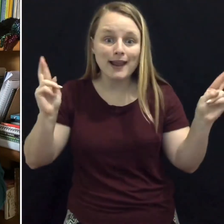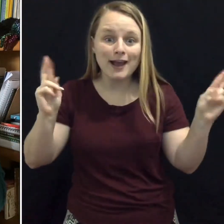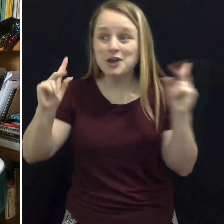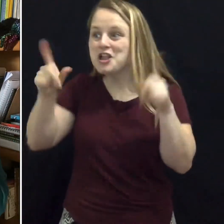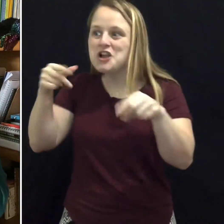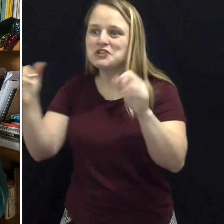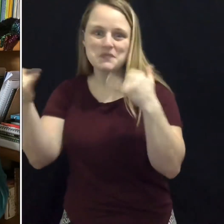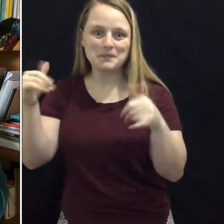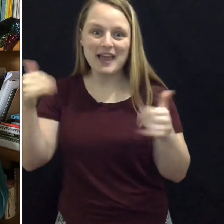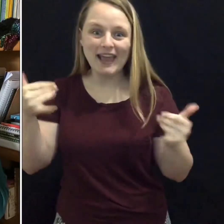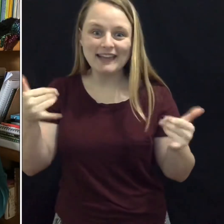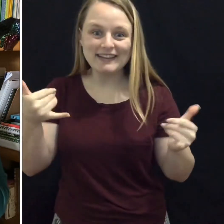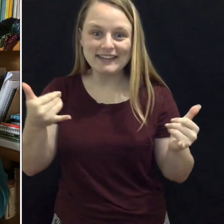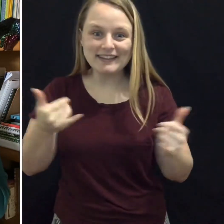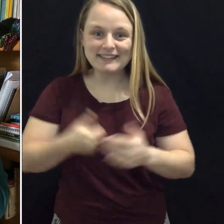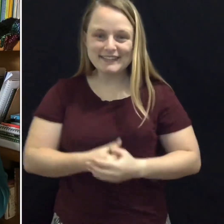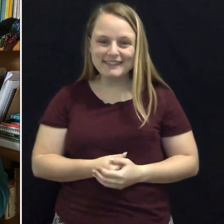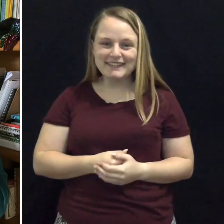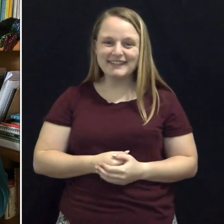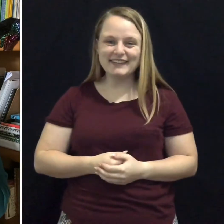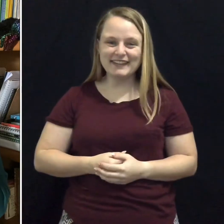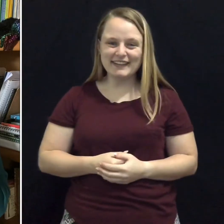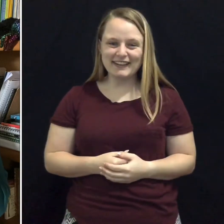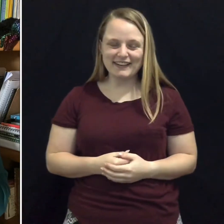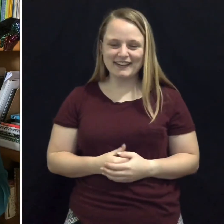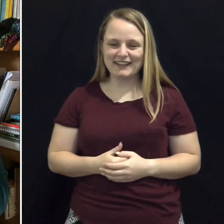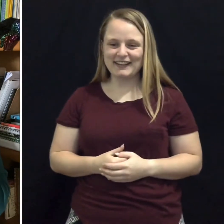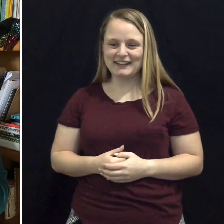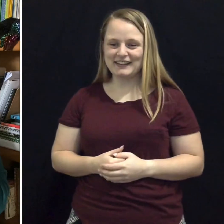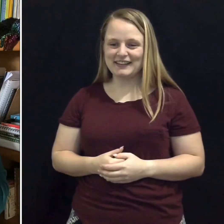Are you ready? Let's go play.